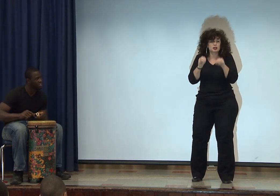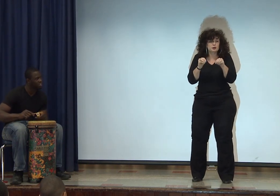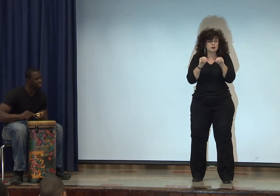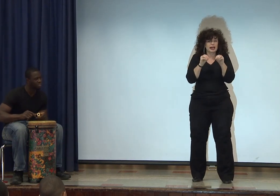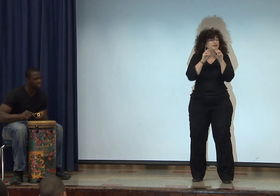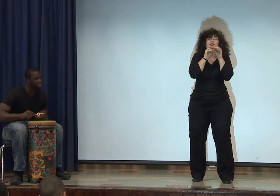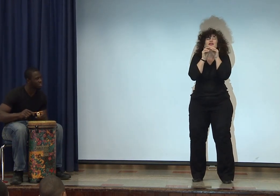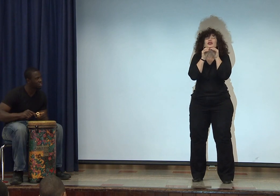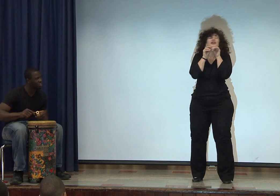chew through the net.